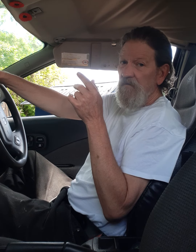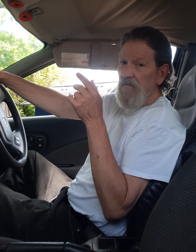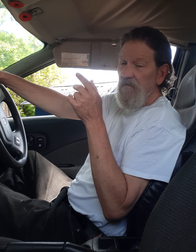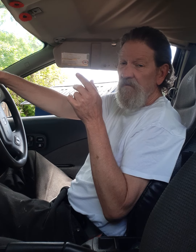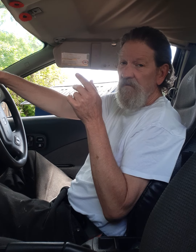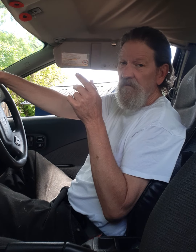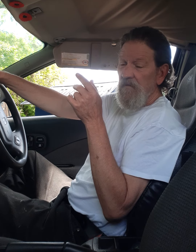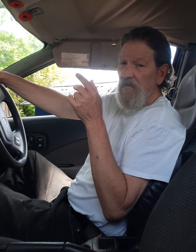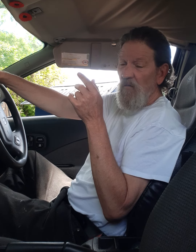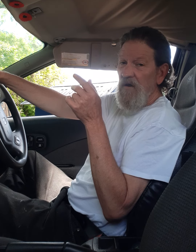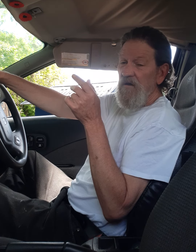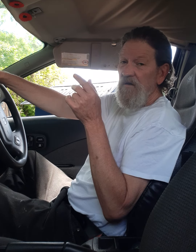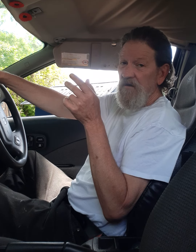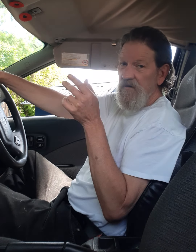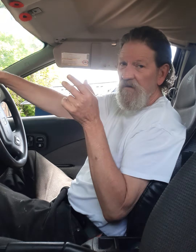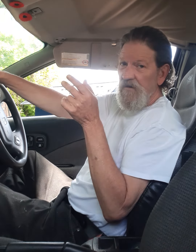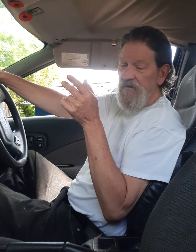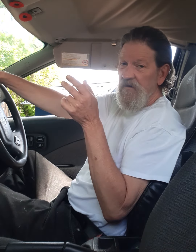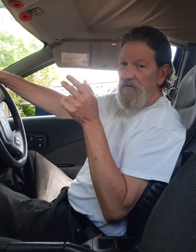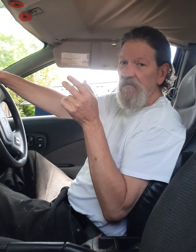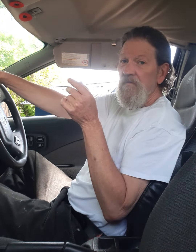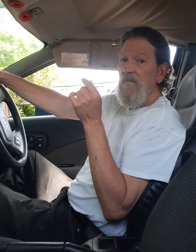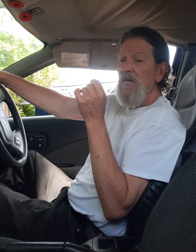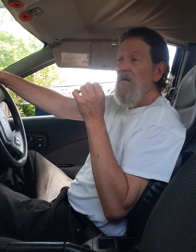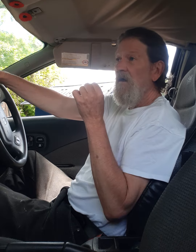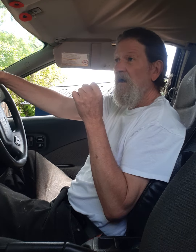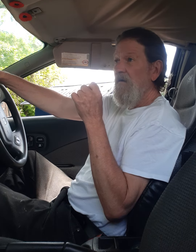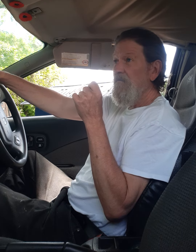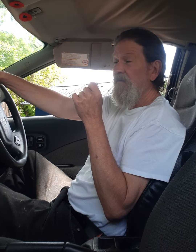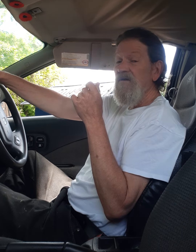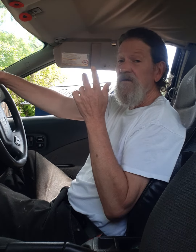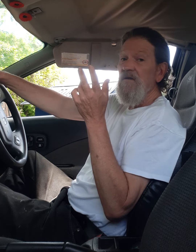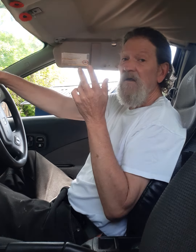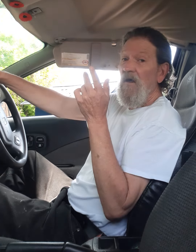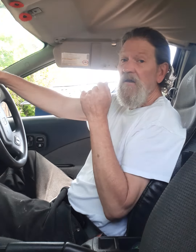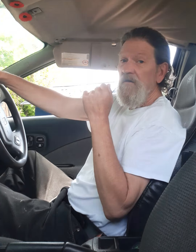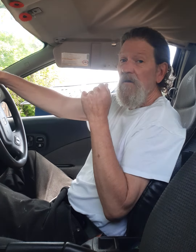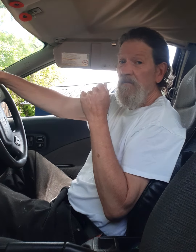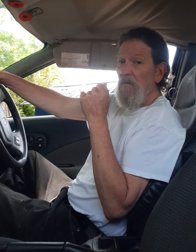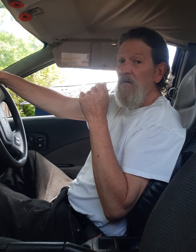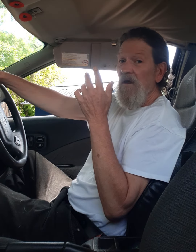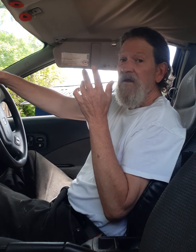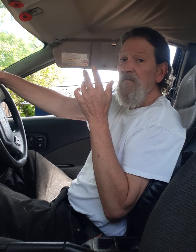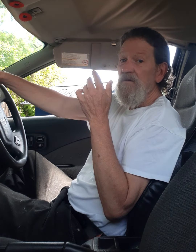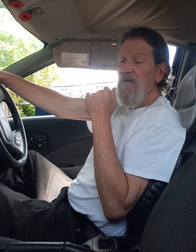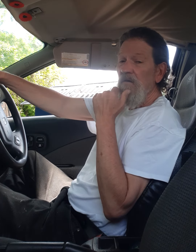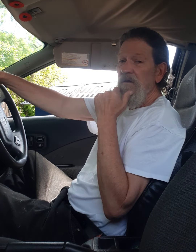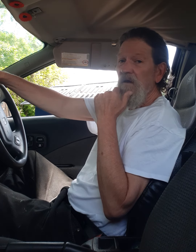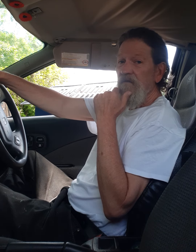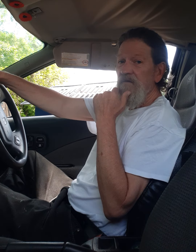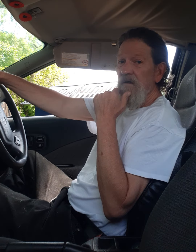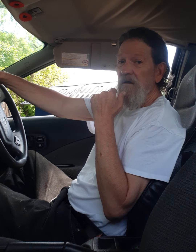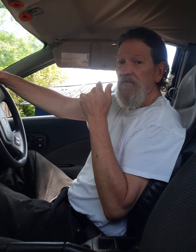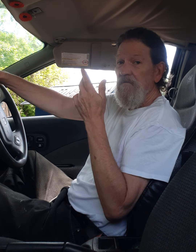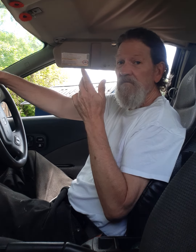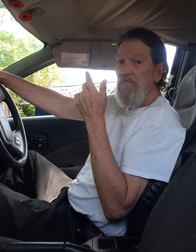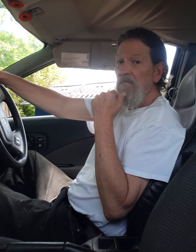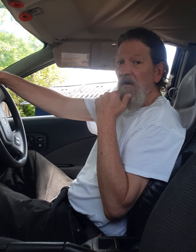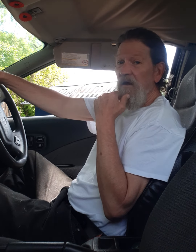opinion is unsolicited i should say i like about 90 of what you have to say i